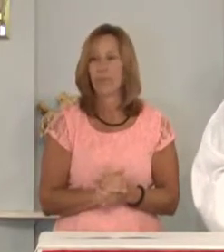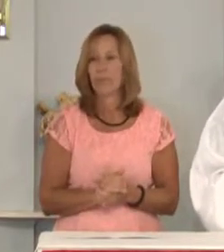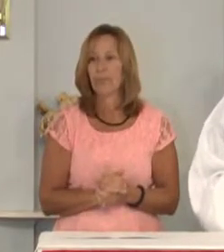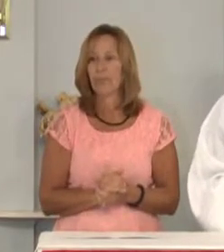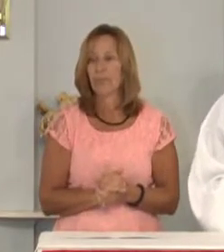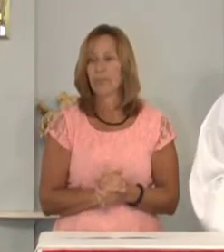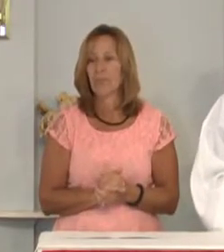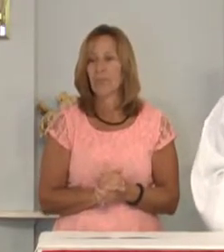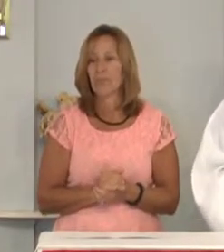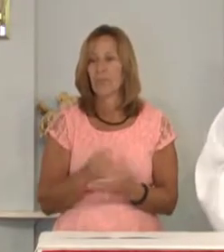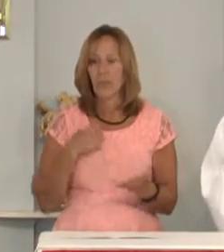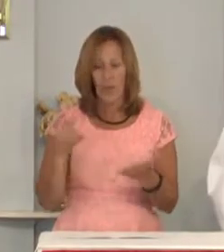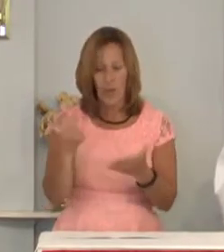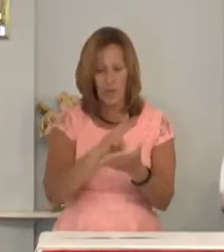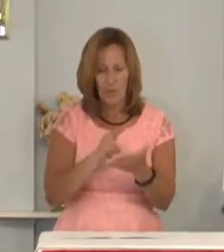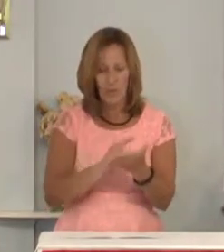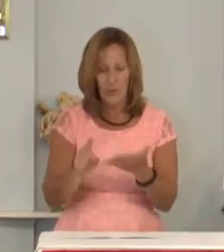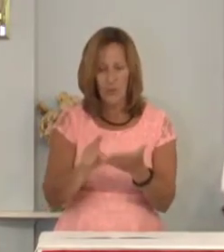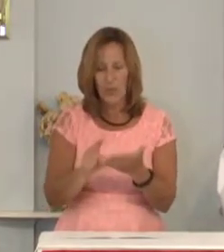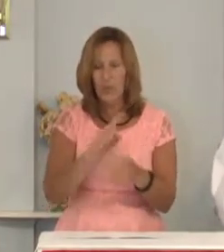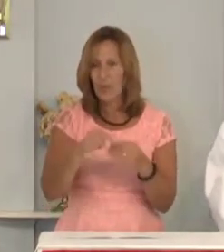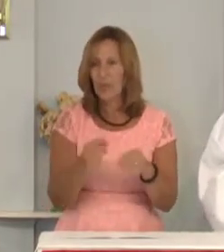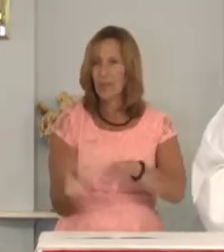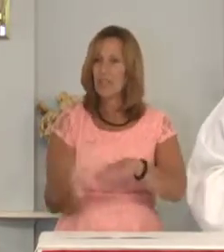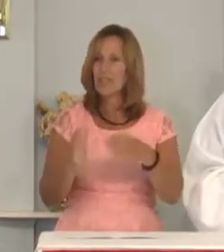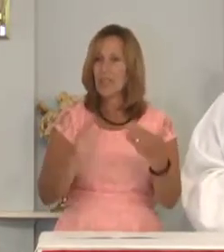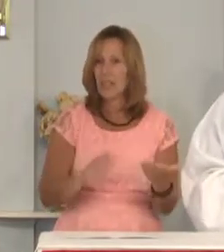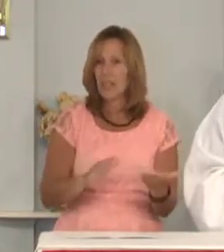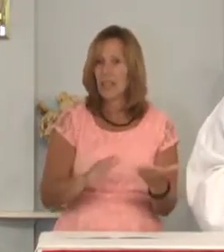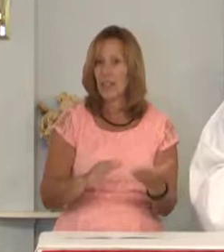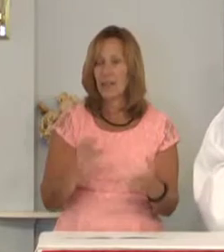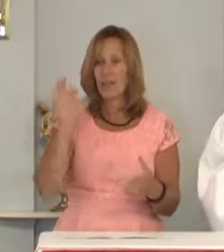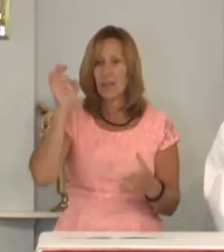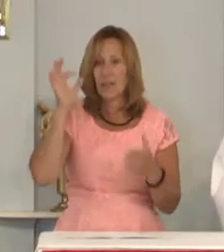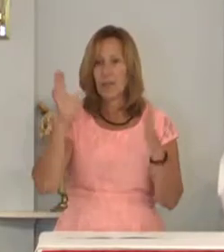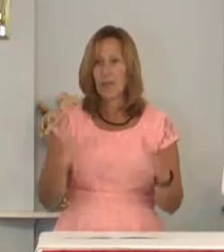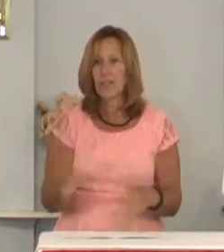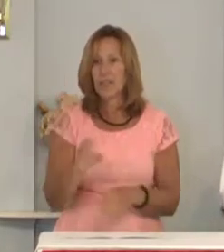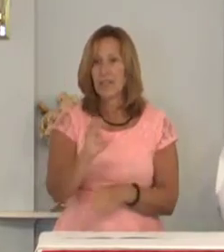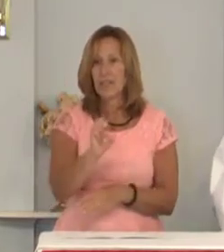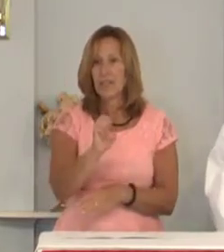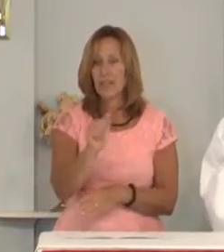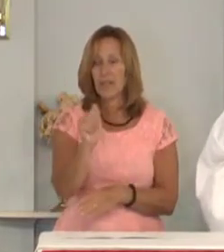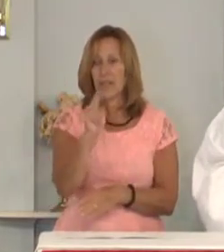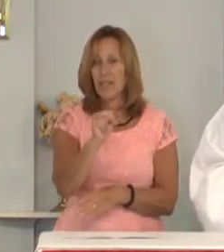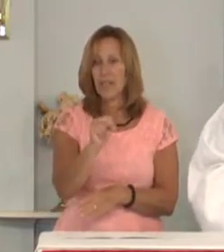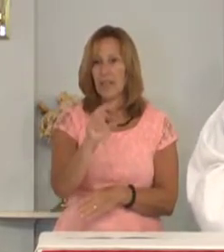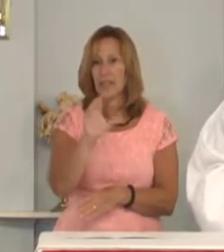I read this week of the death of Pastor Ian Paisley